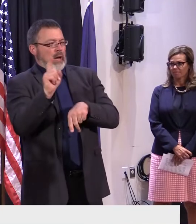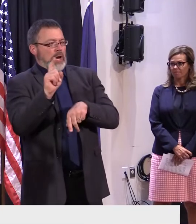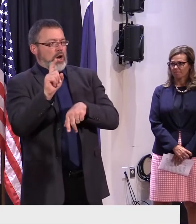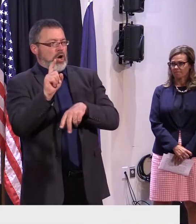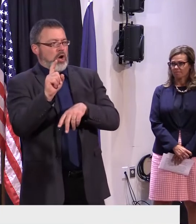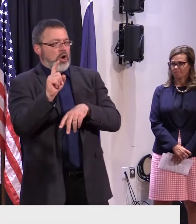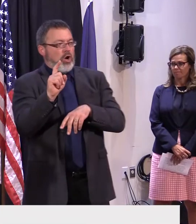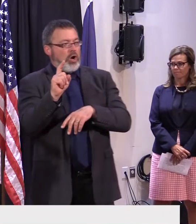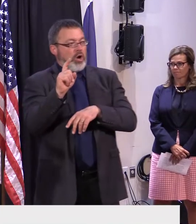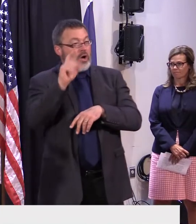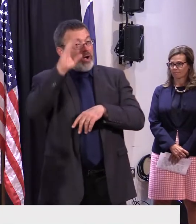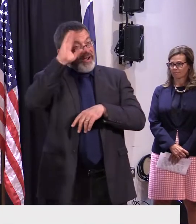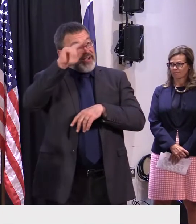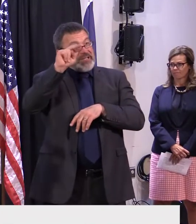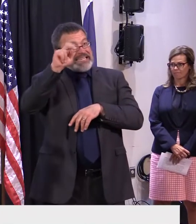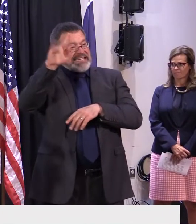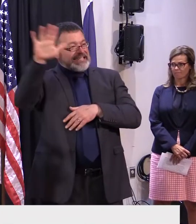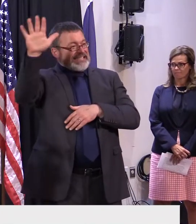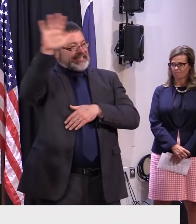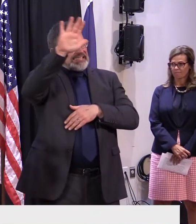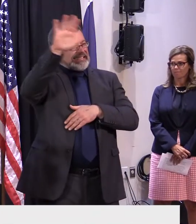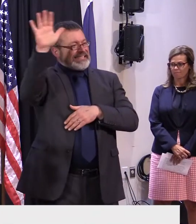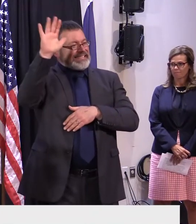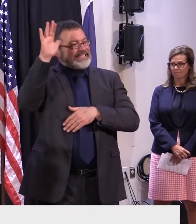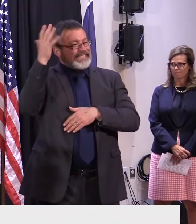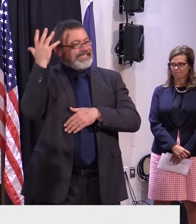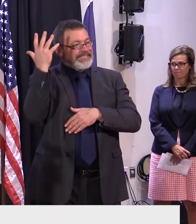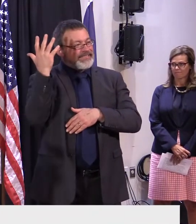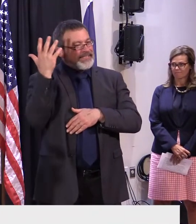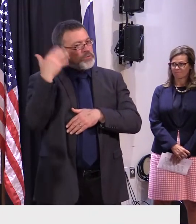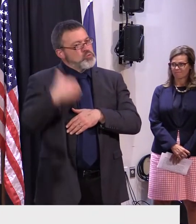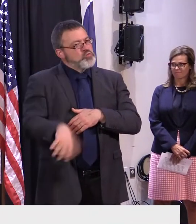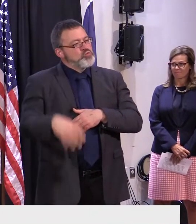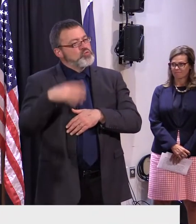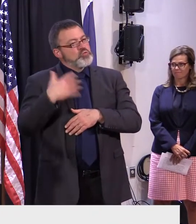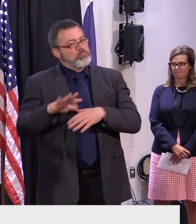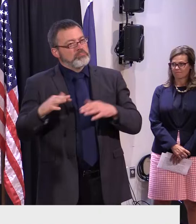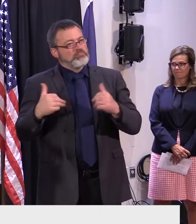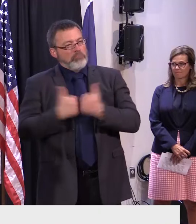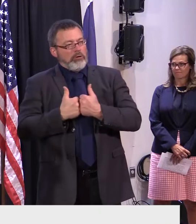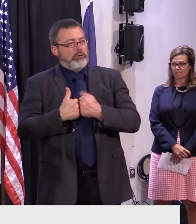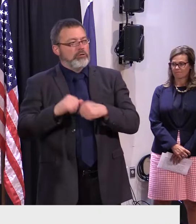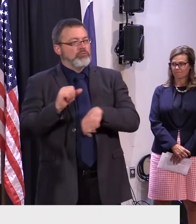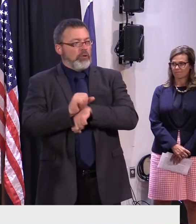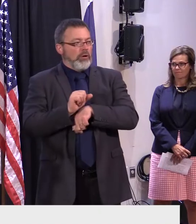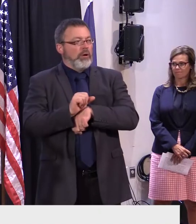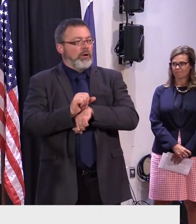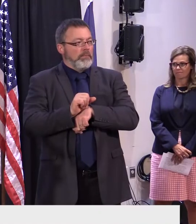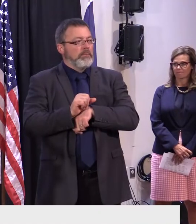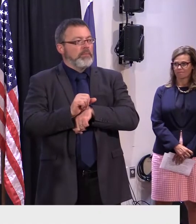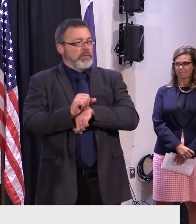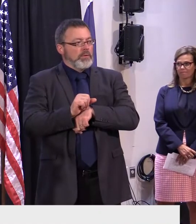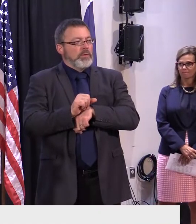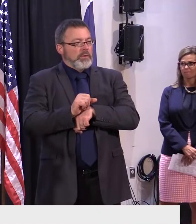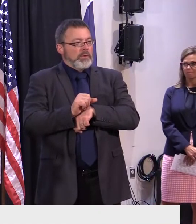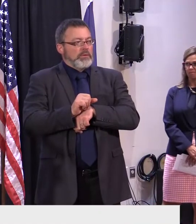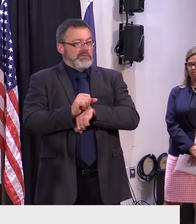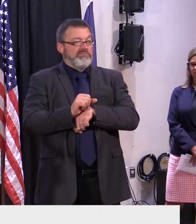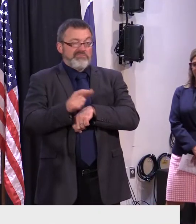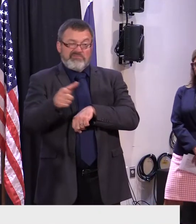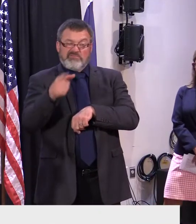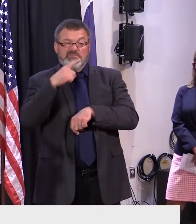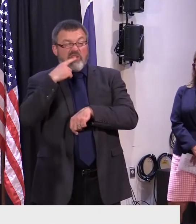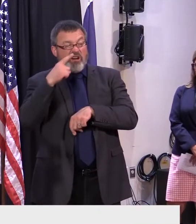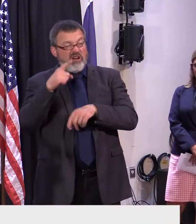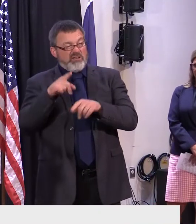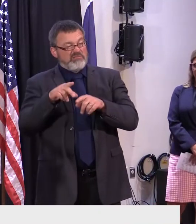whether it be and not everything is in the Northeast Kingdom. But you look in the Northeast Kingdom, the unemployment rate is higher there.